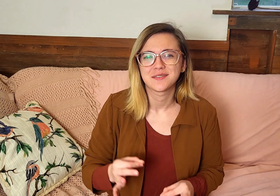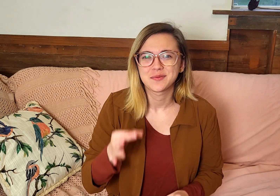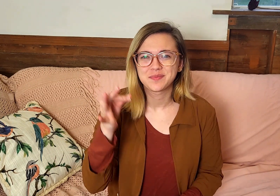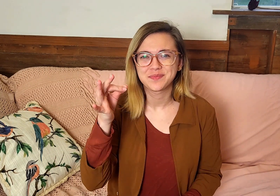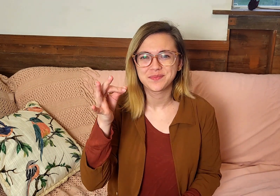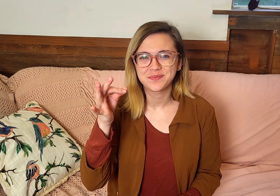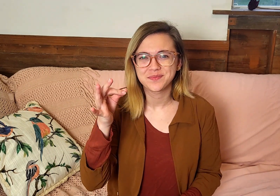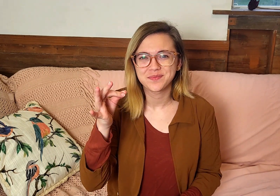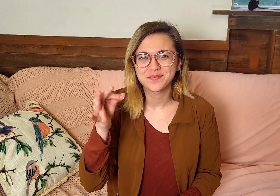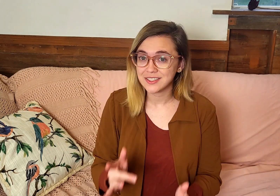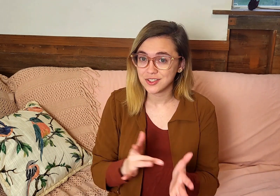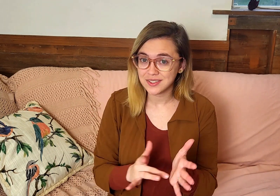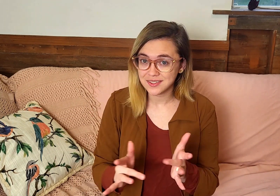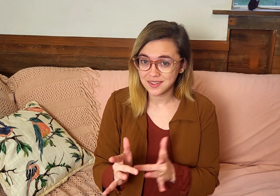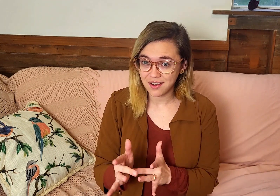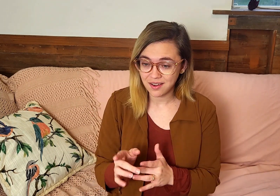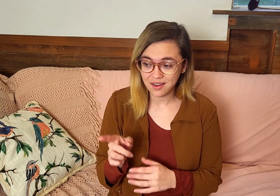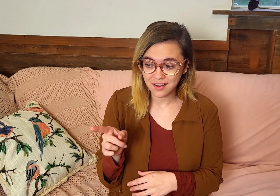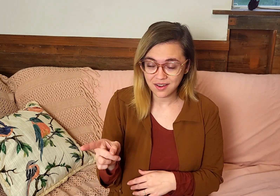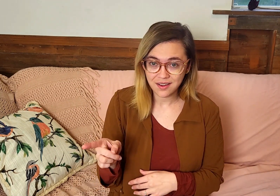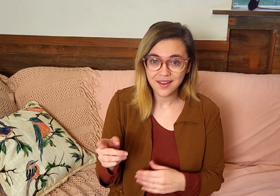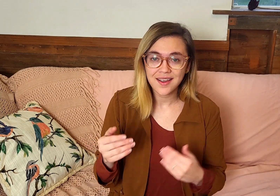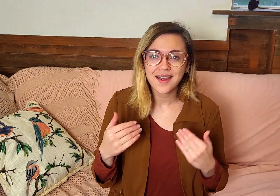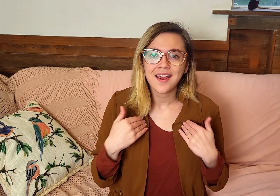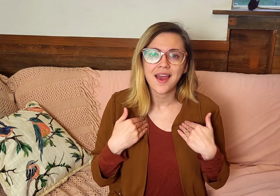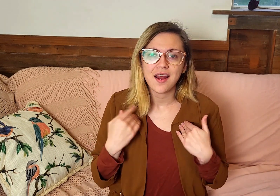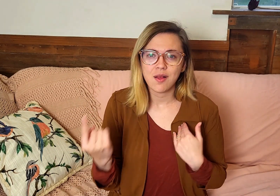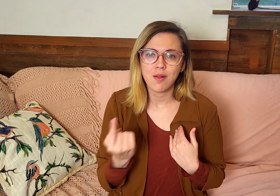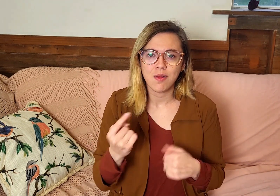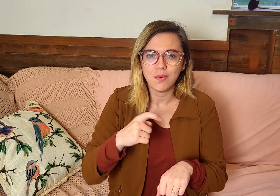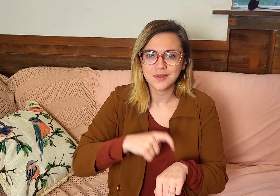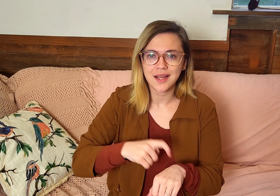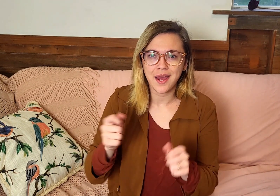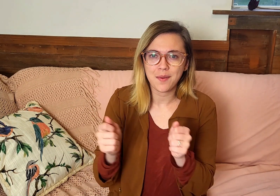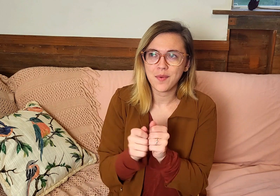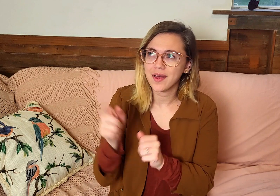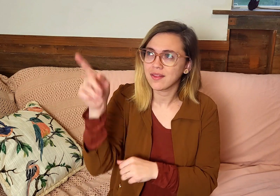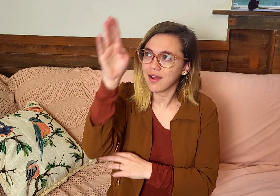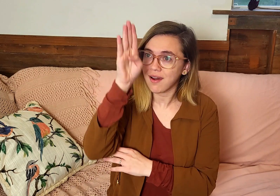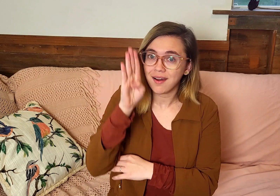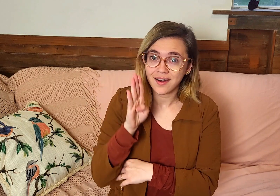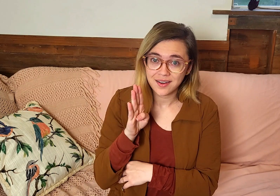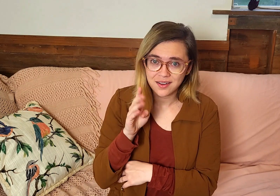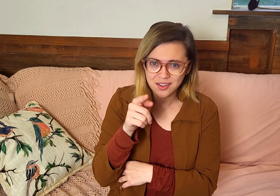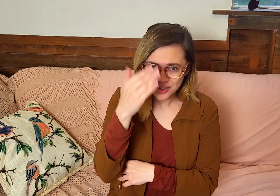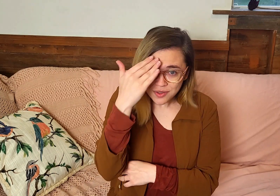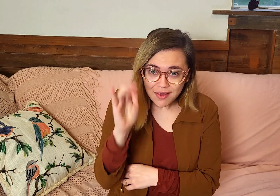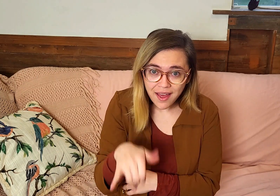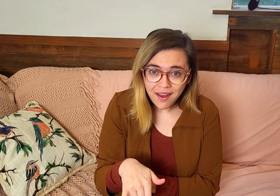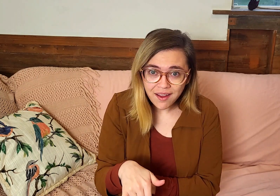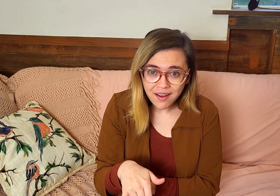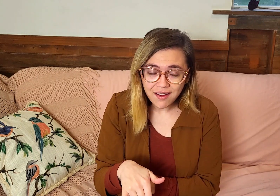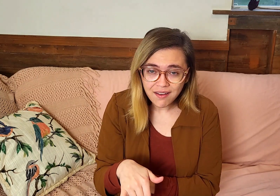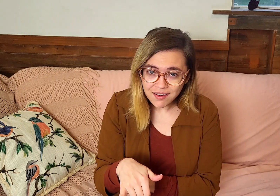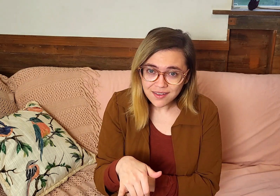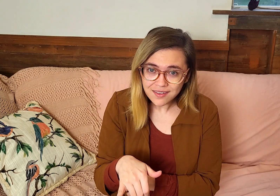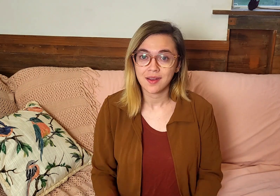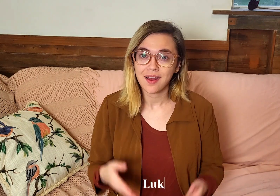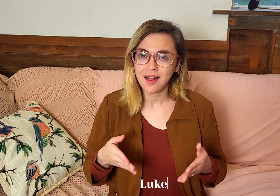spiritually. Jesus, he had alone time with God. Did you know that?